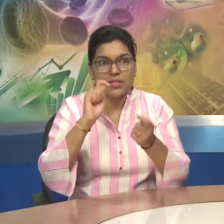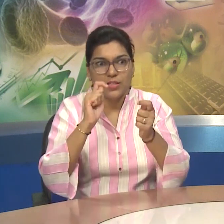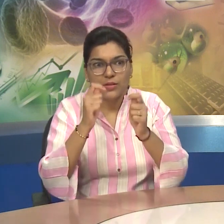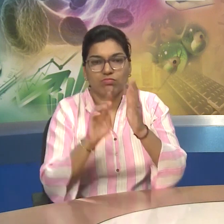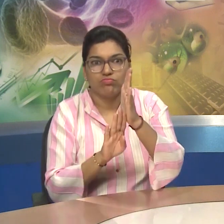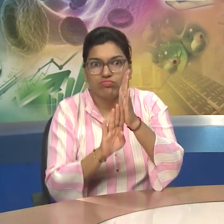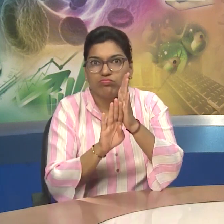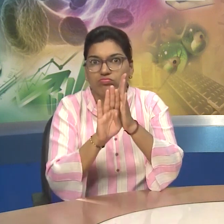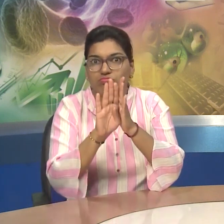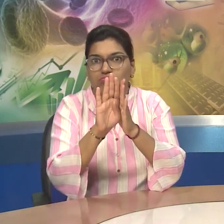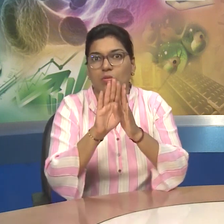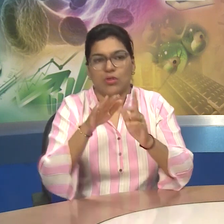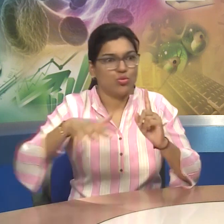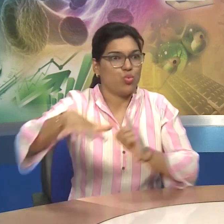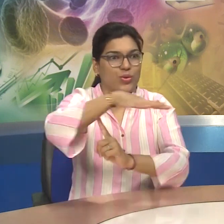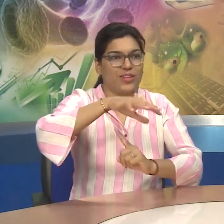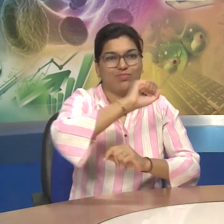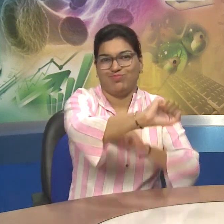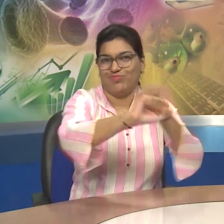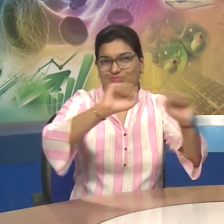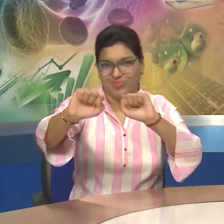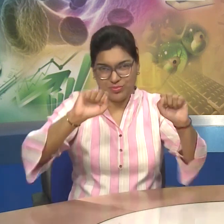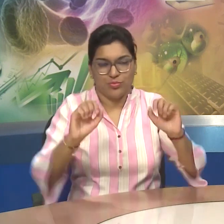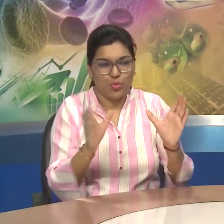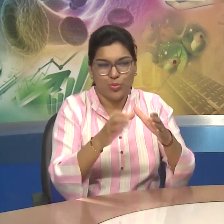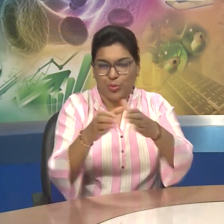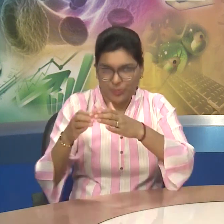of their developmental task